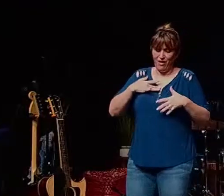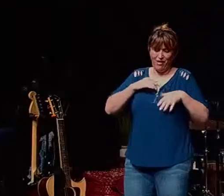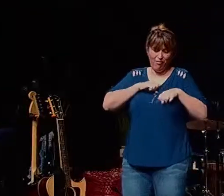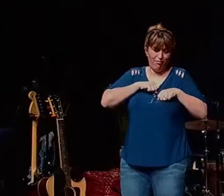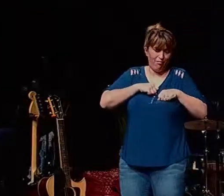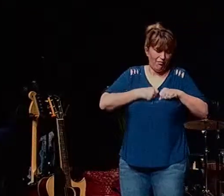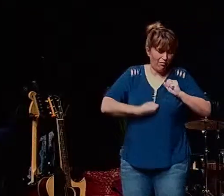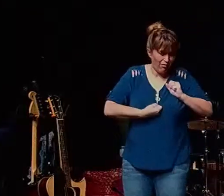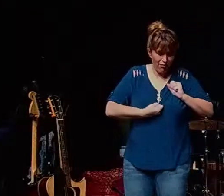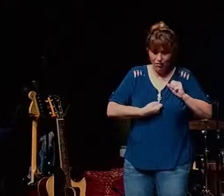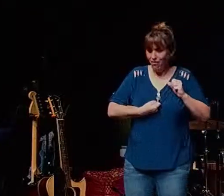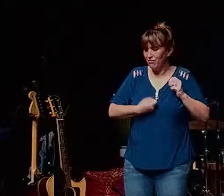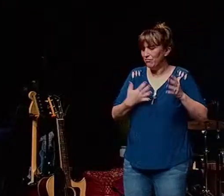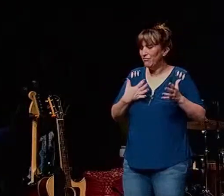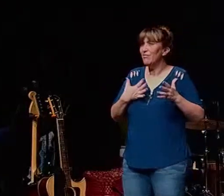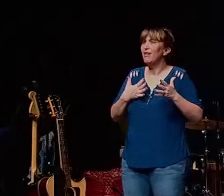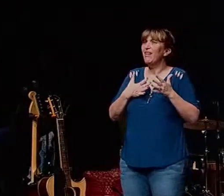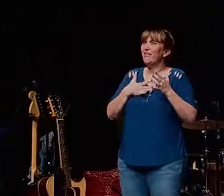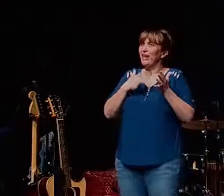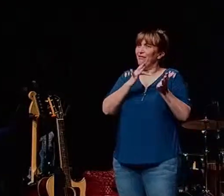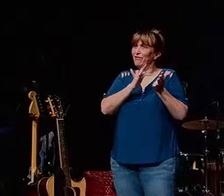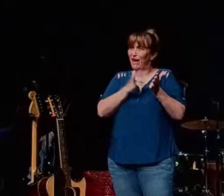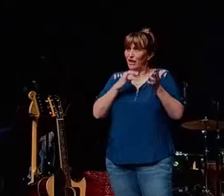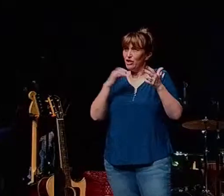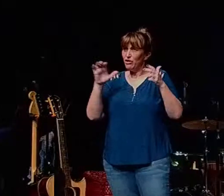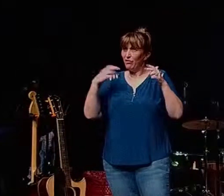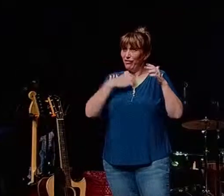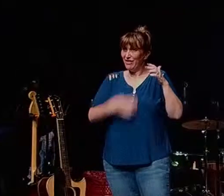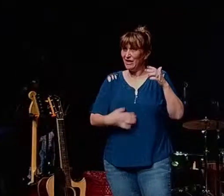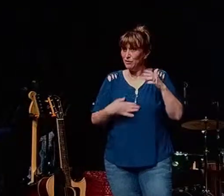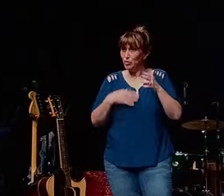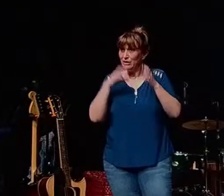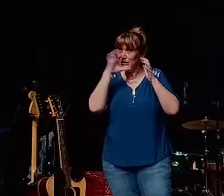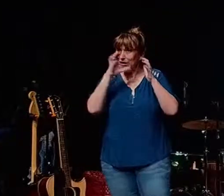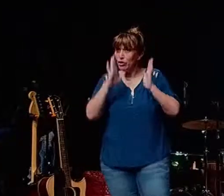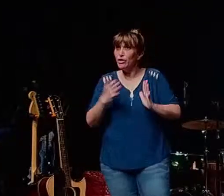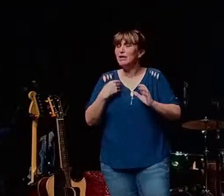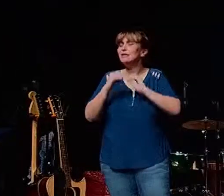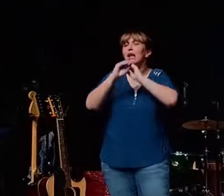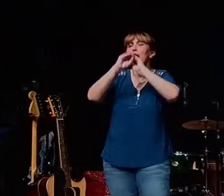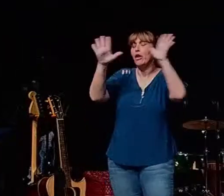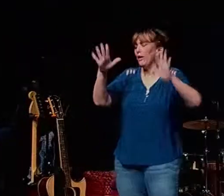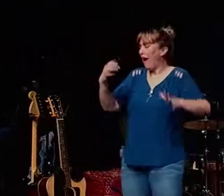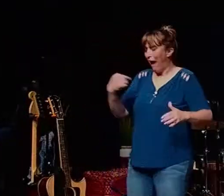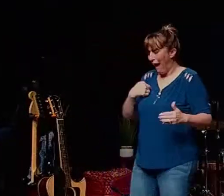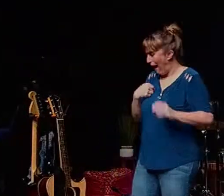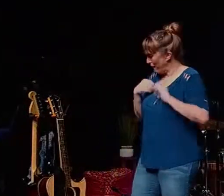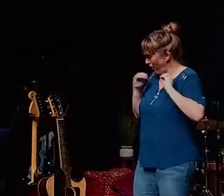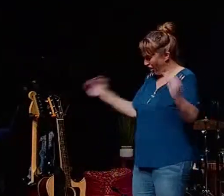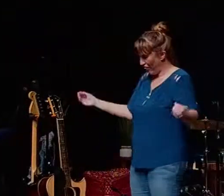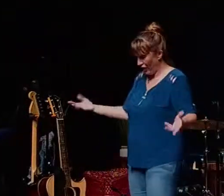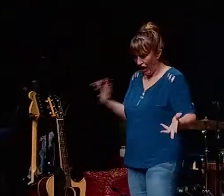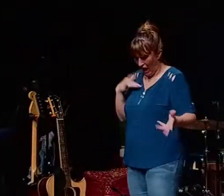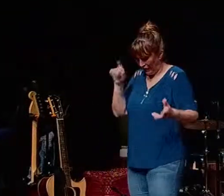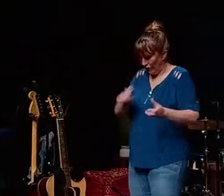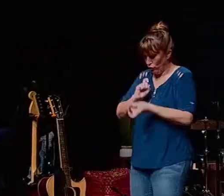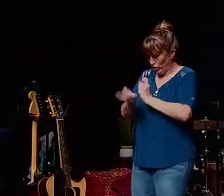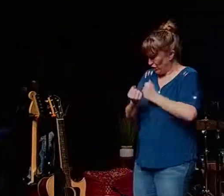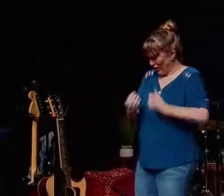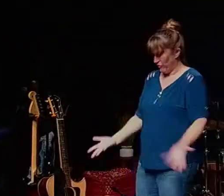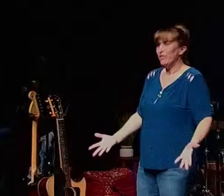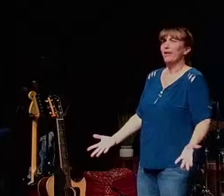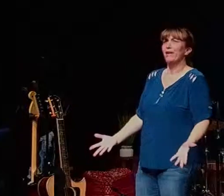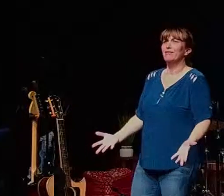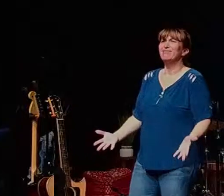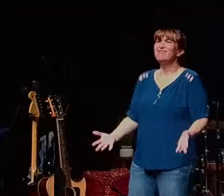and the advantage of the desperate seeker there's is there is complete clarity that you have nothing and that you need to change everything and that's